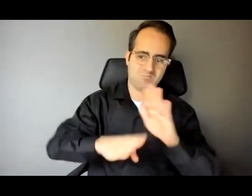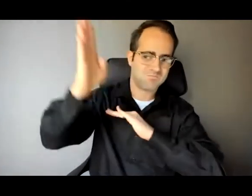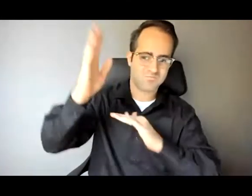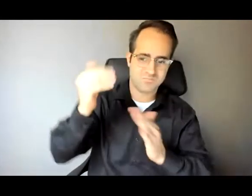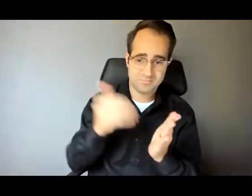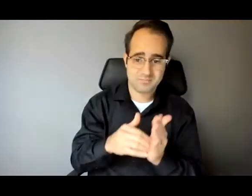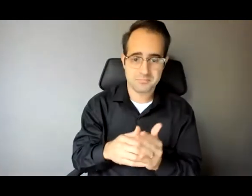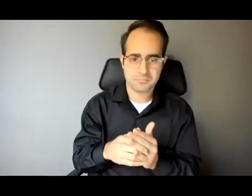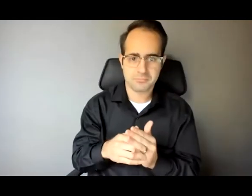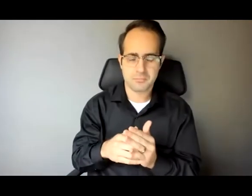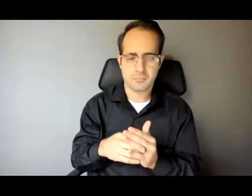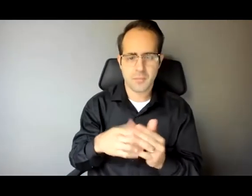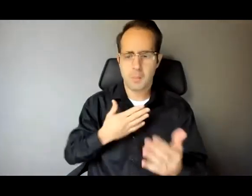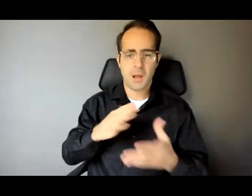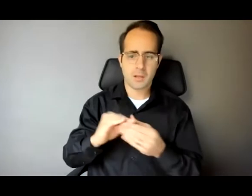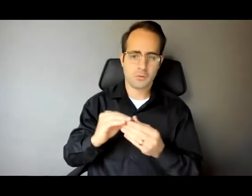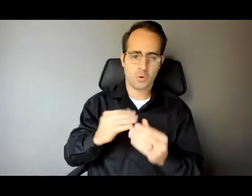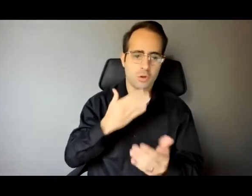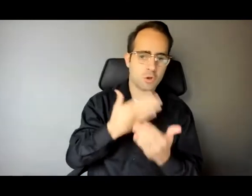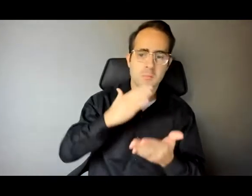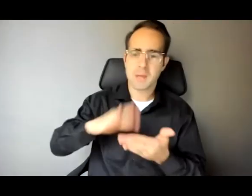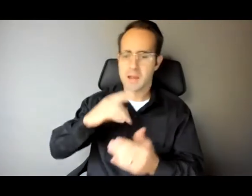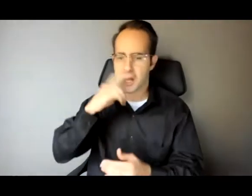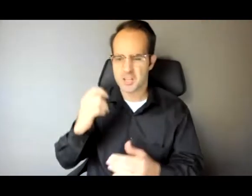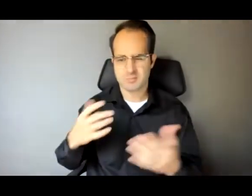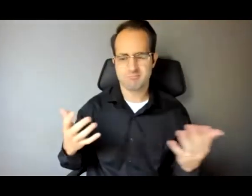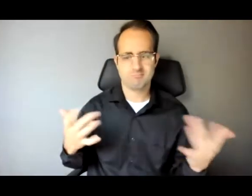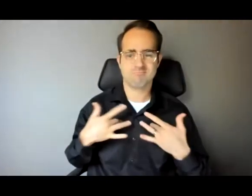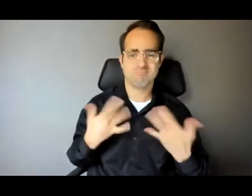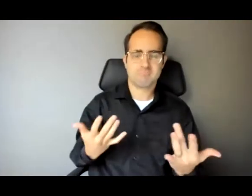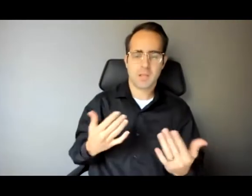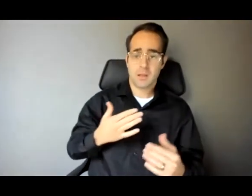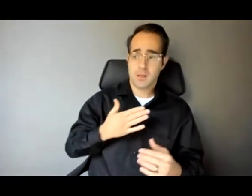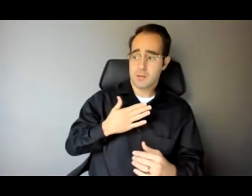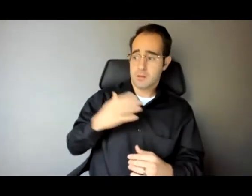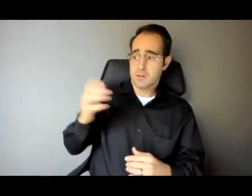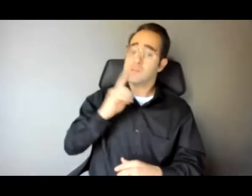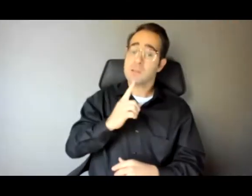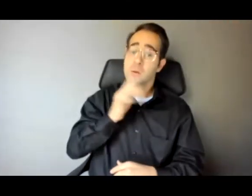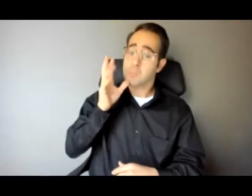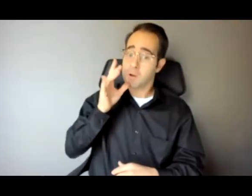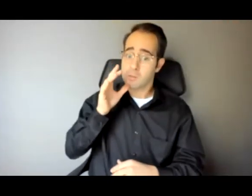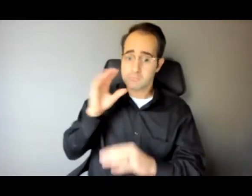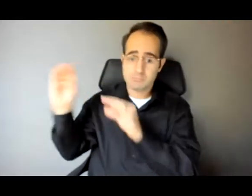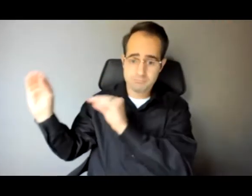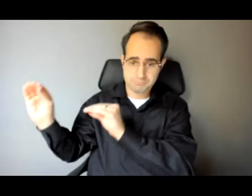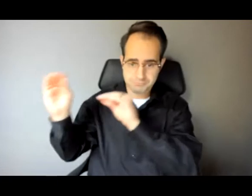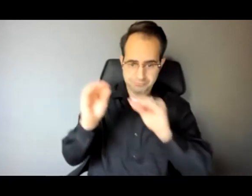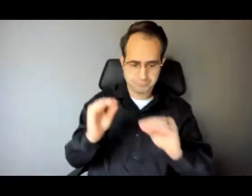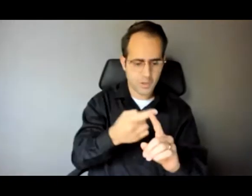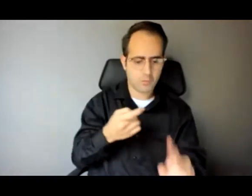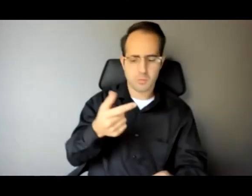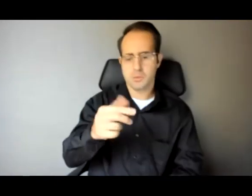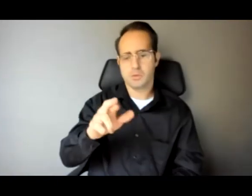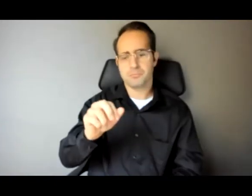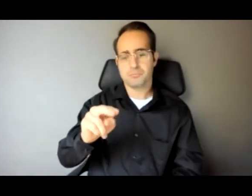bad, and the ugly. I'm the son of an immigrant single mom who emigrated from Grenada in the Caribbean,